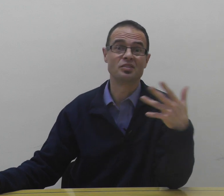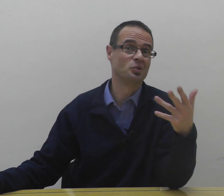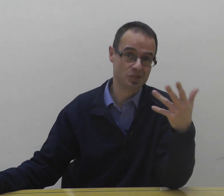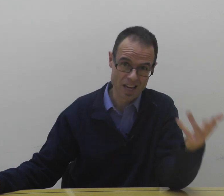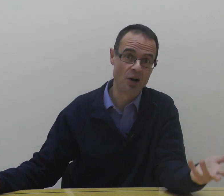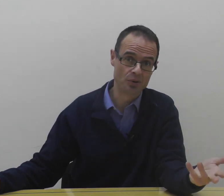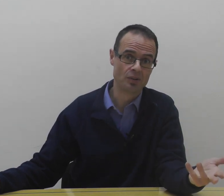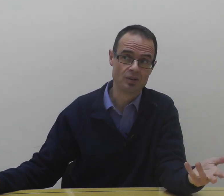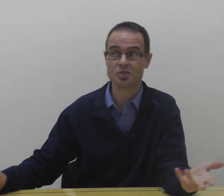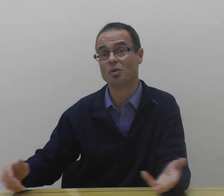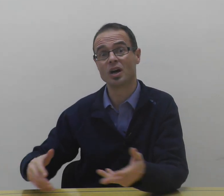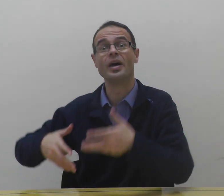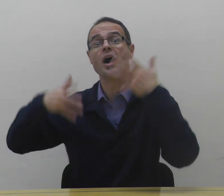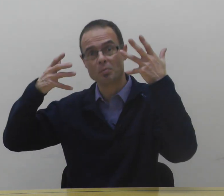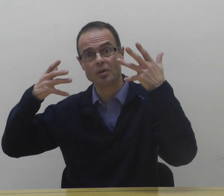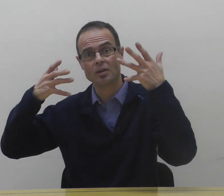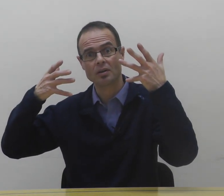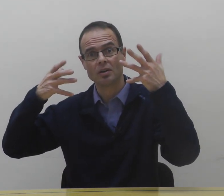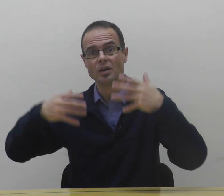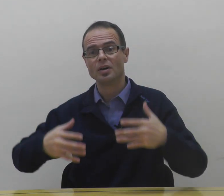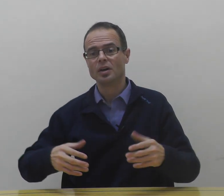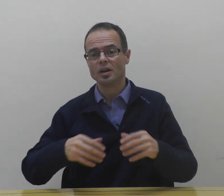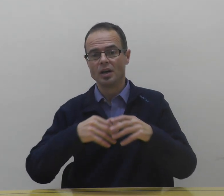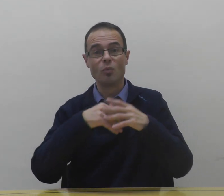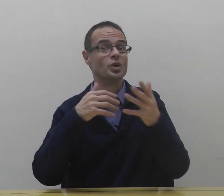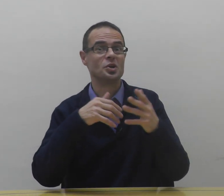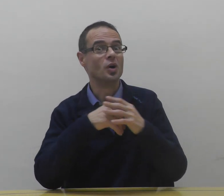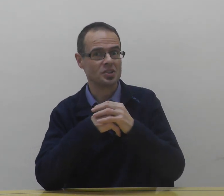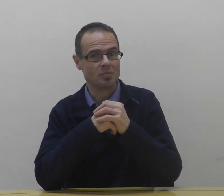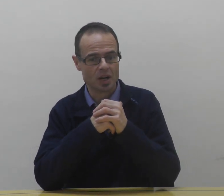falls down. It's not going up. I wish it were sometimes.